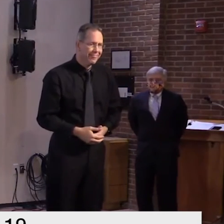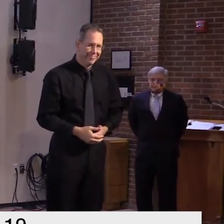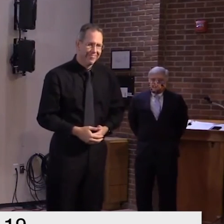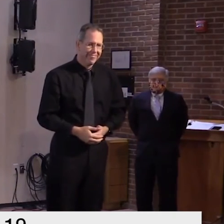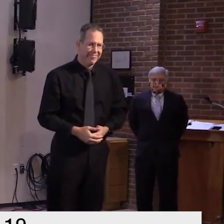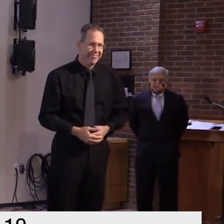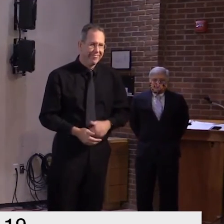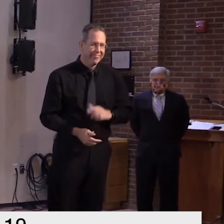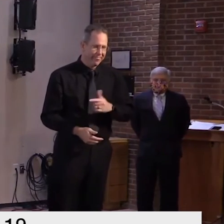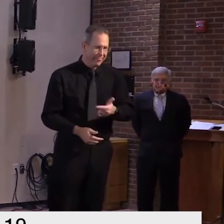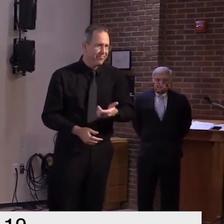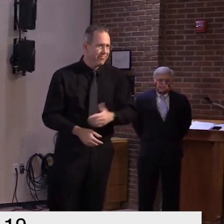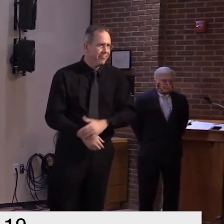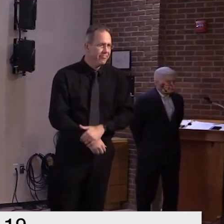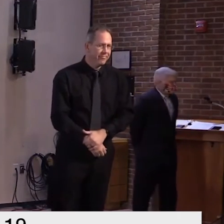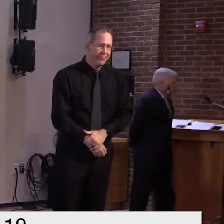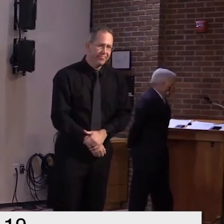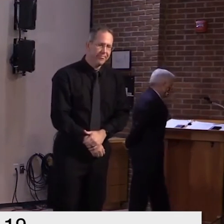chris mays